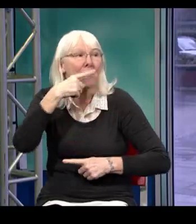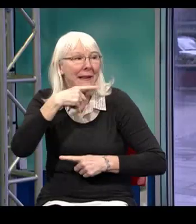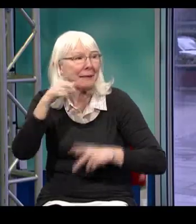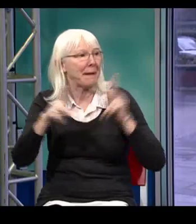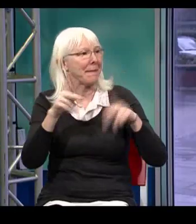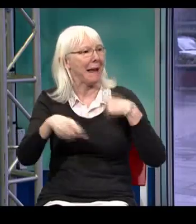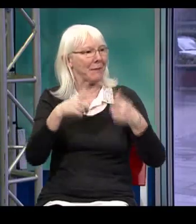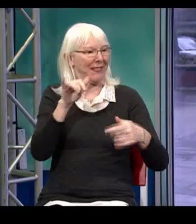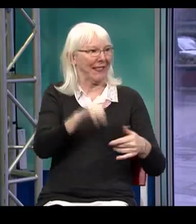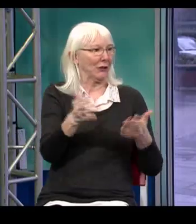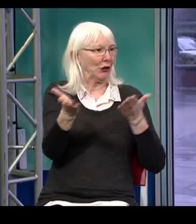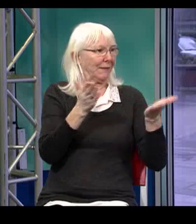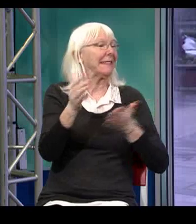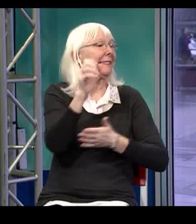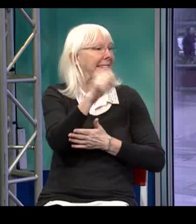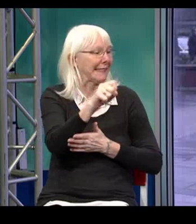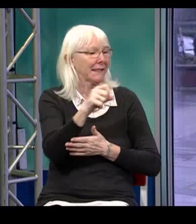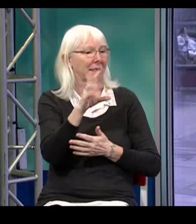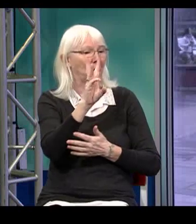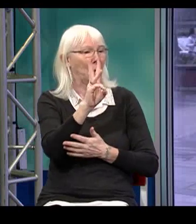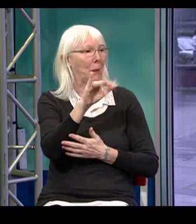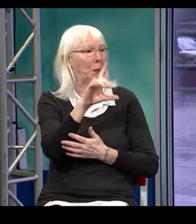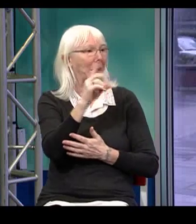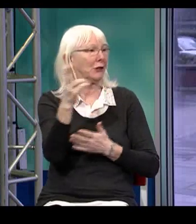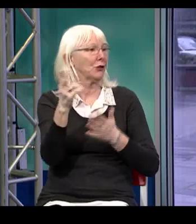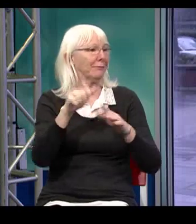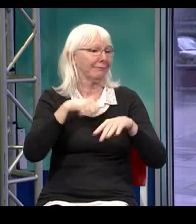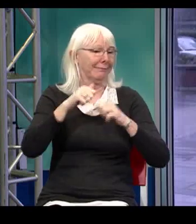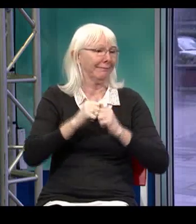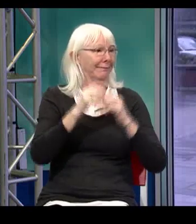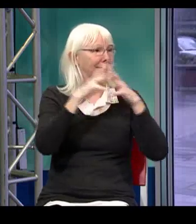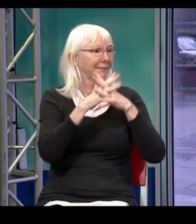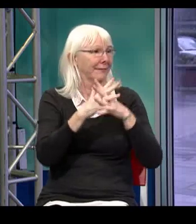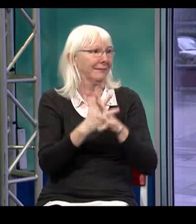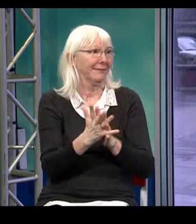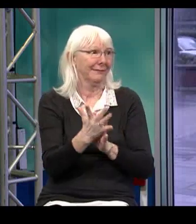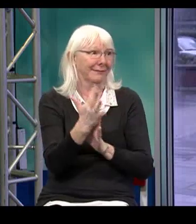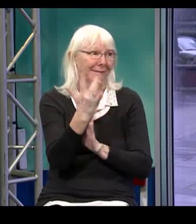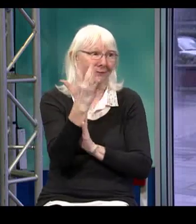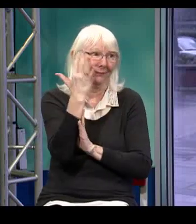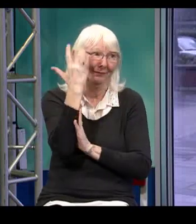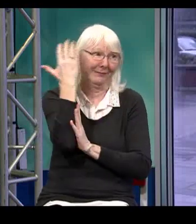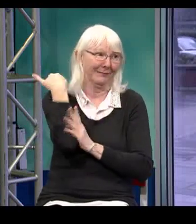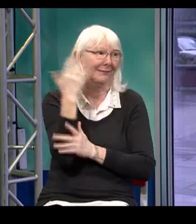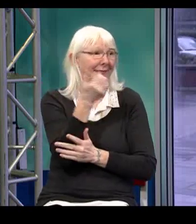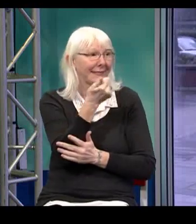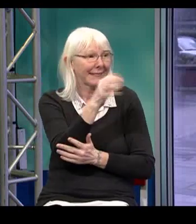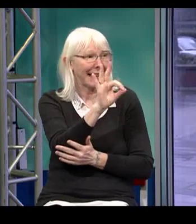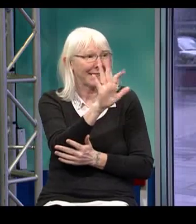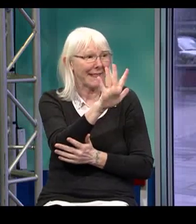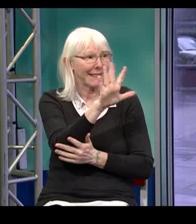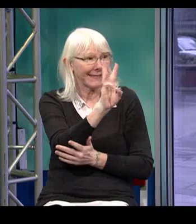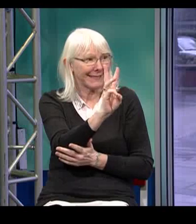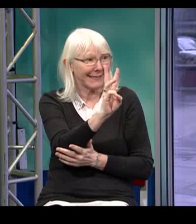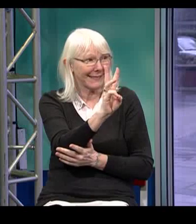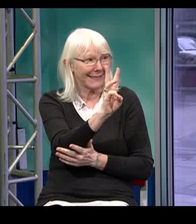everybody, especially people who may not have heard about us before. WIDHH was established quite a long time ago, in